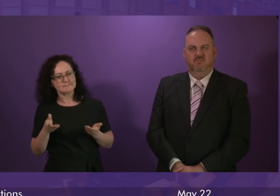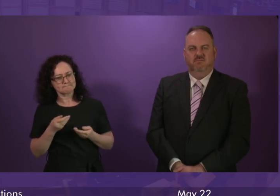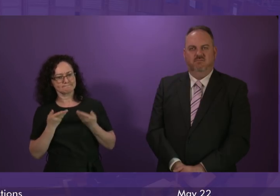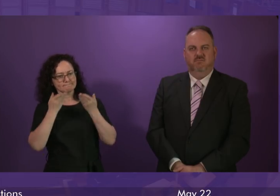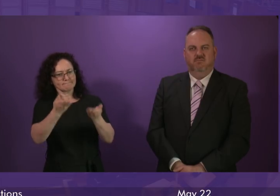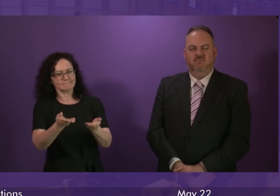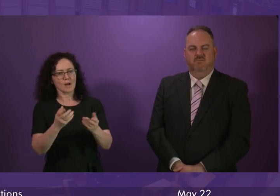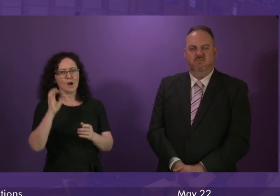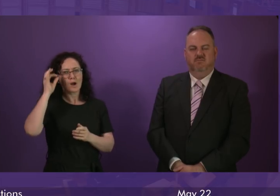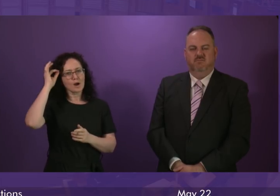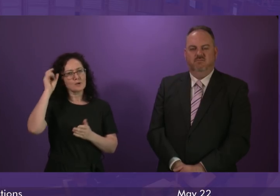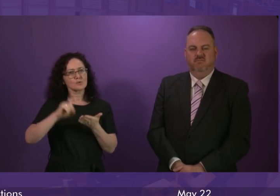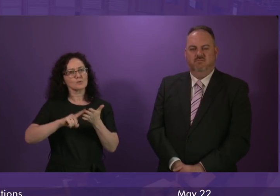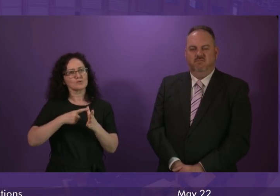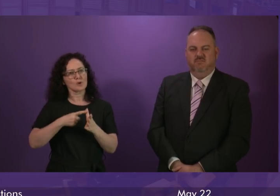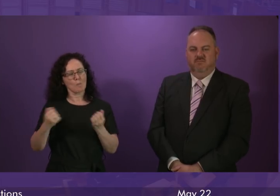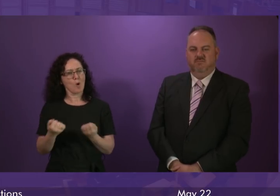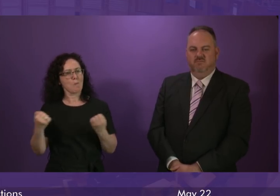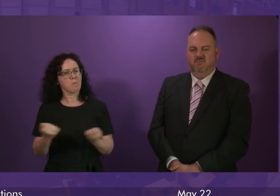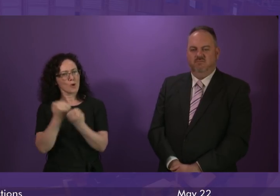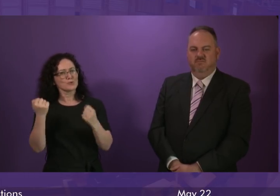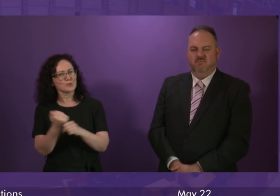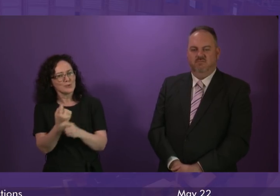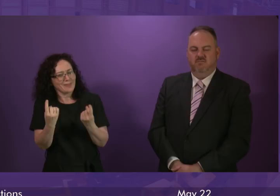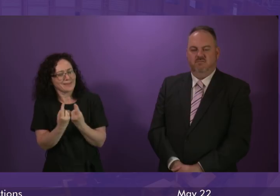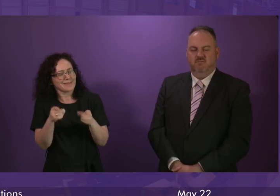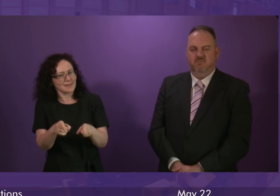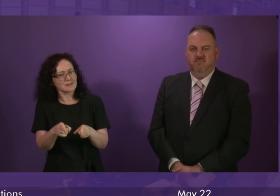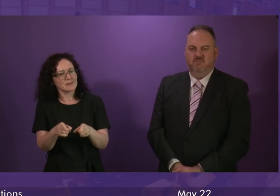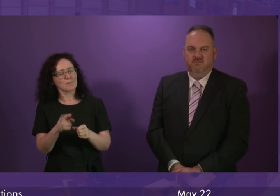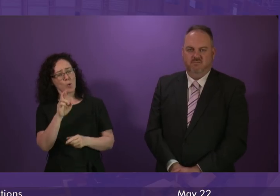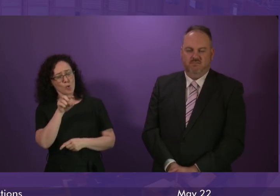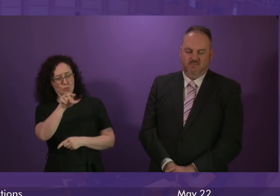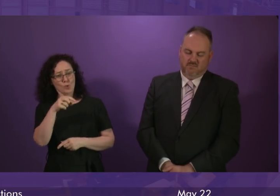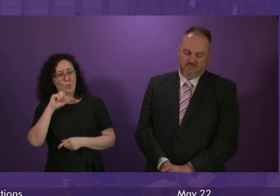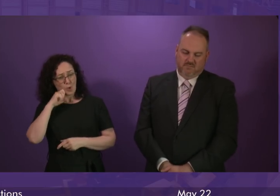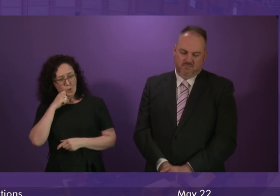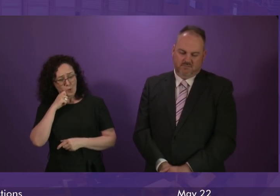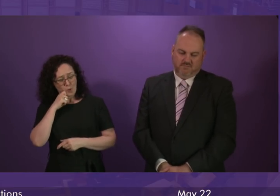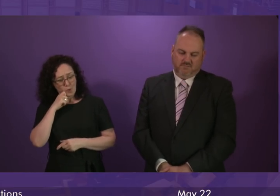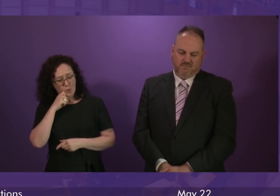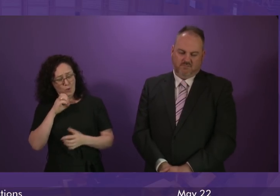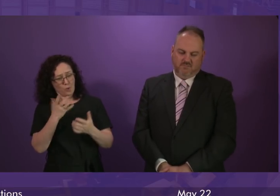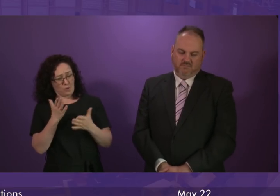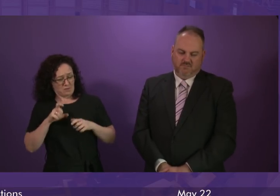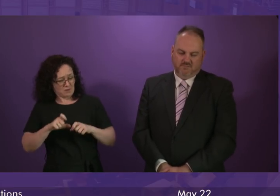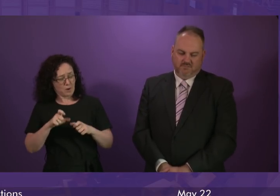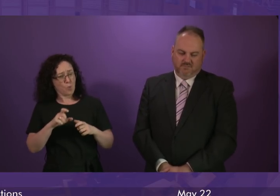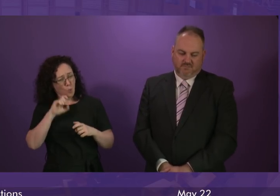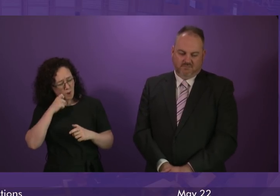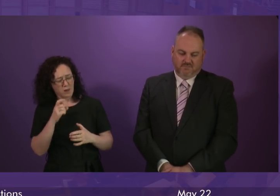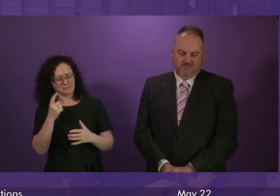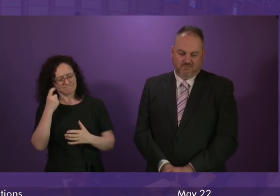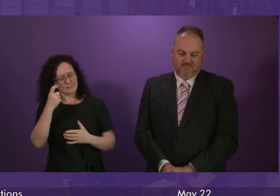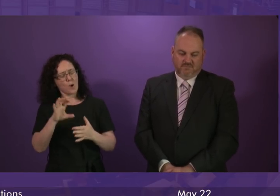things. So, hopefully, the member will be able to prevail upon her own party colleagues to work with the Scottish Government to